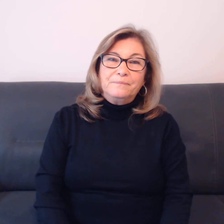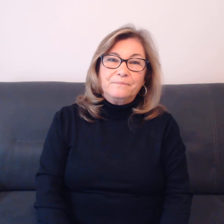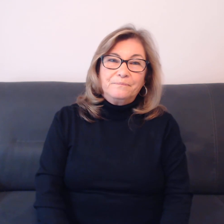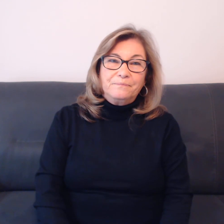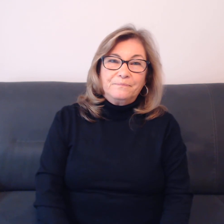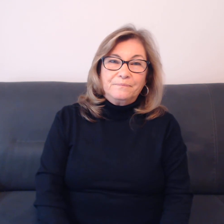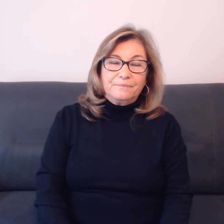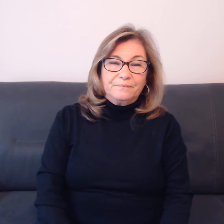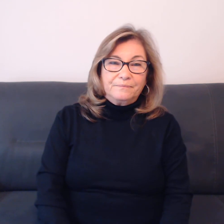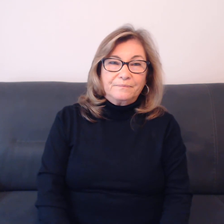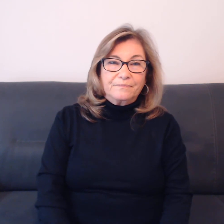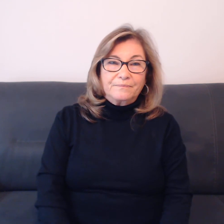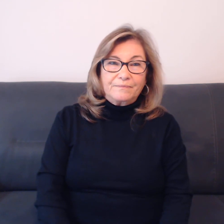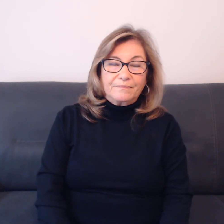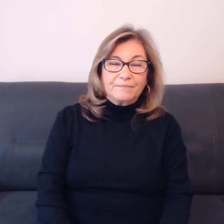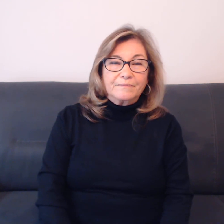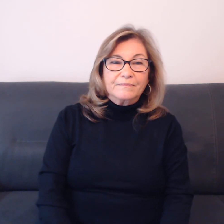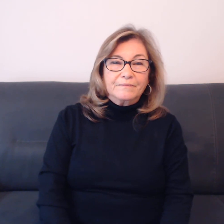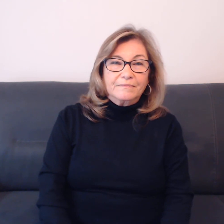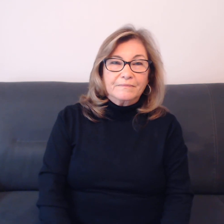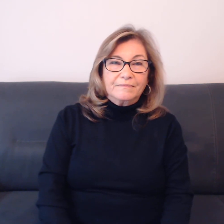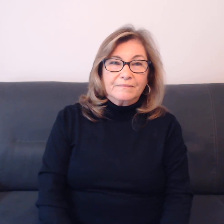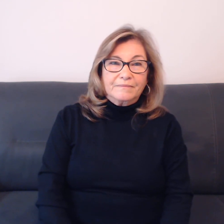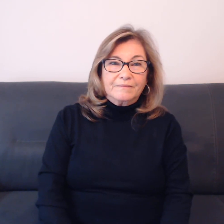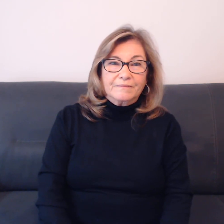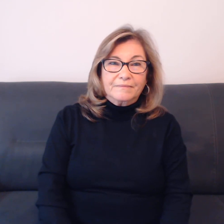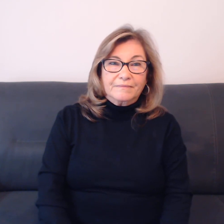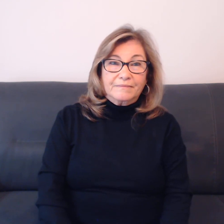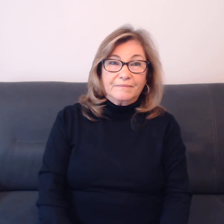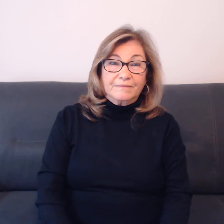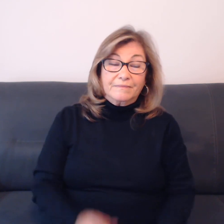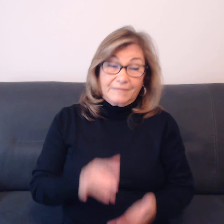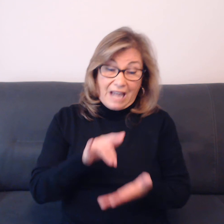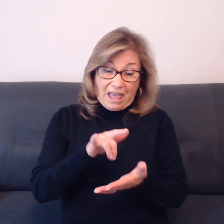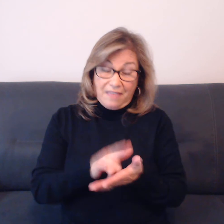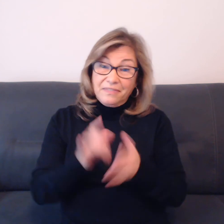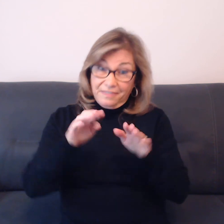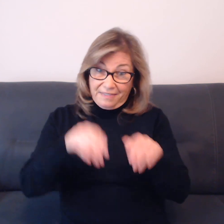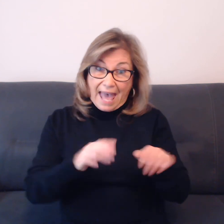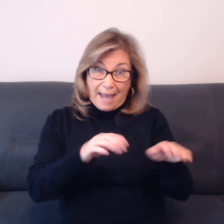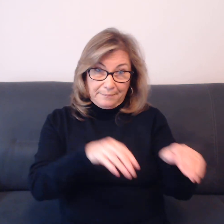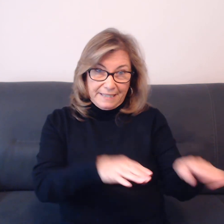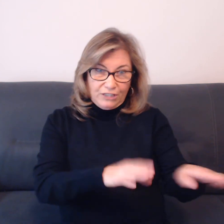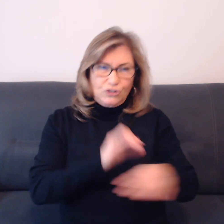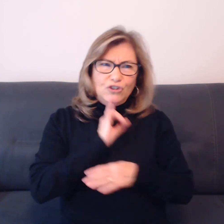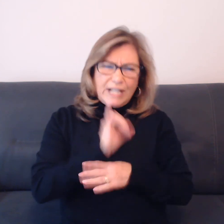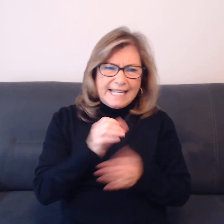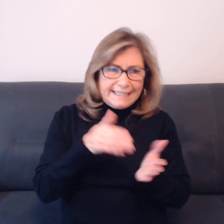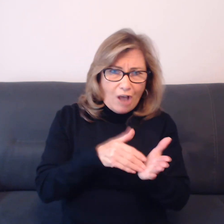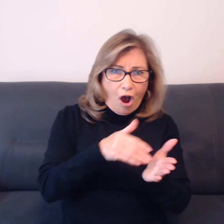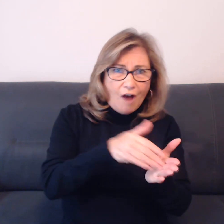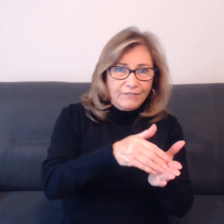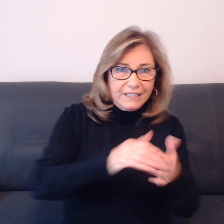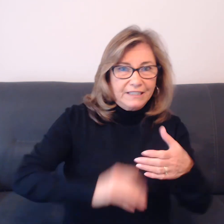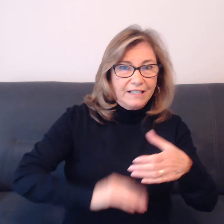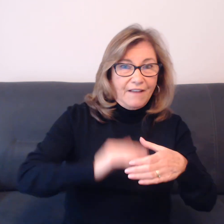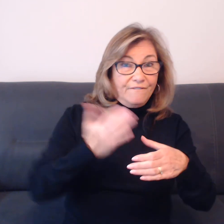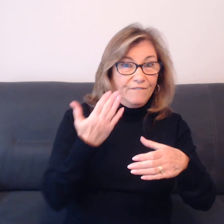Again. That beach is often filled with